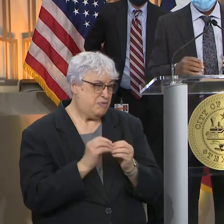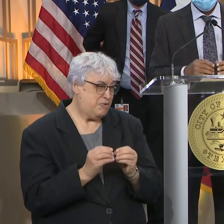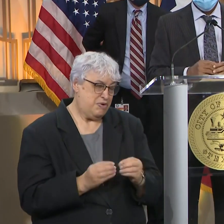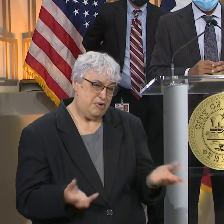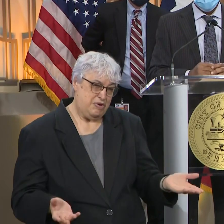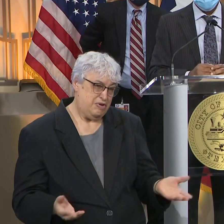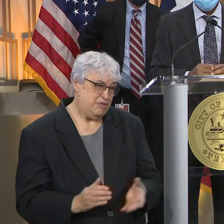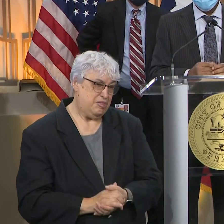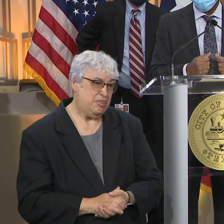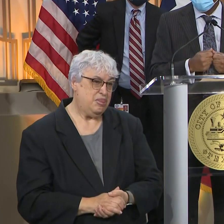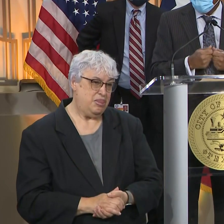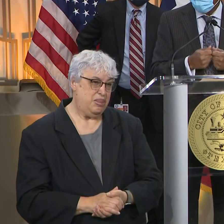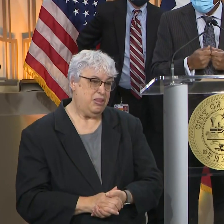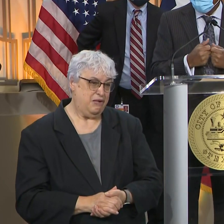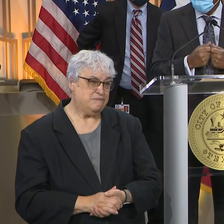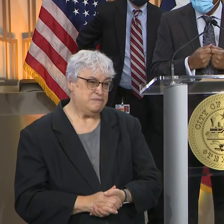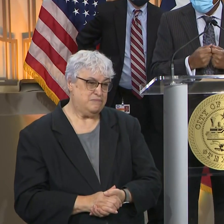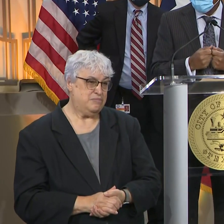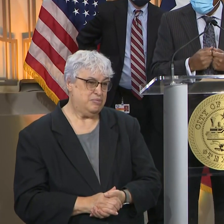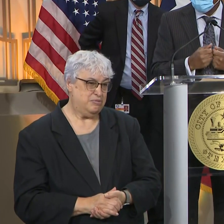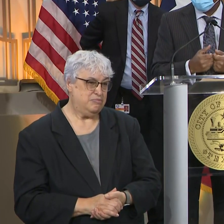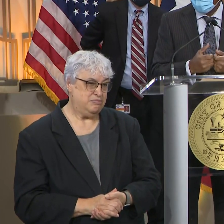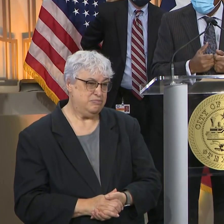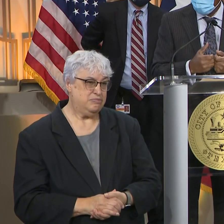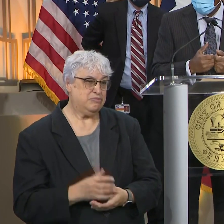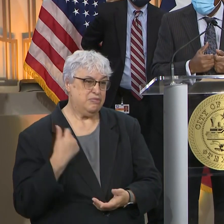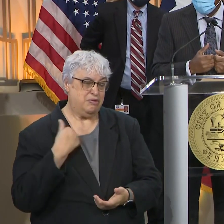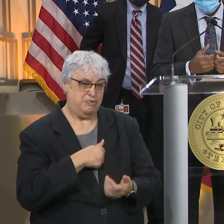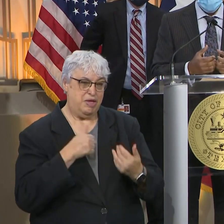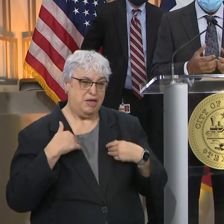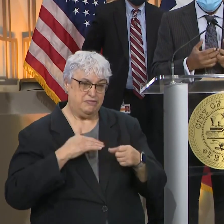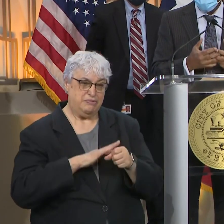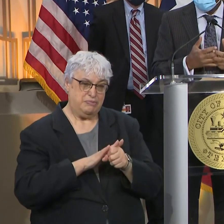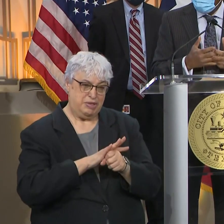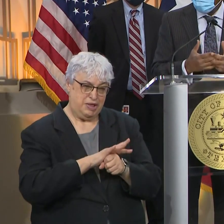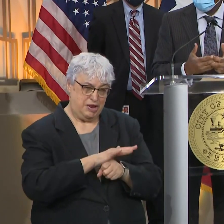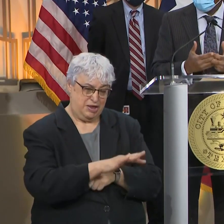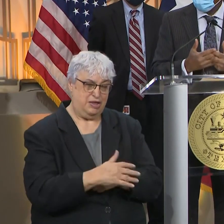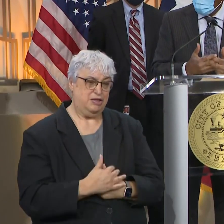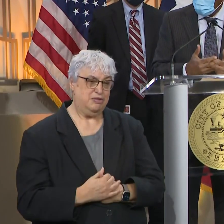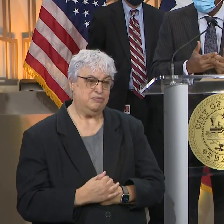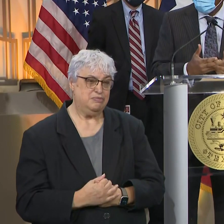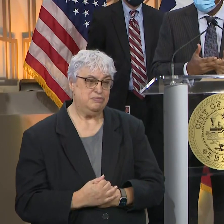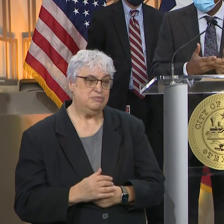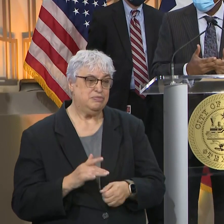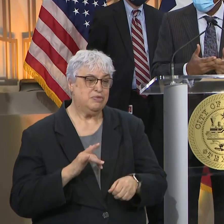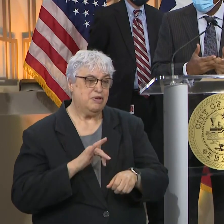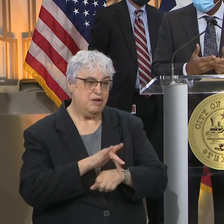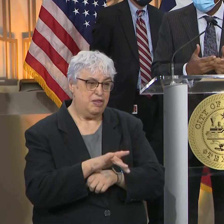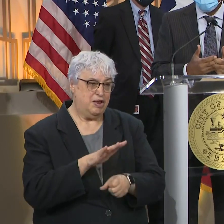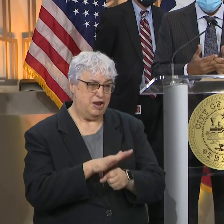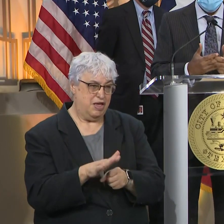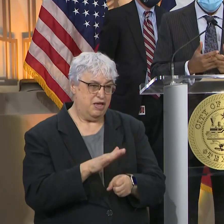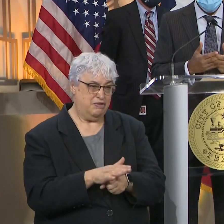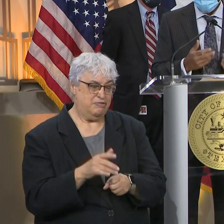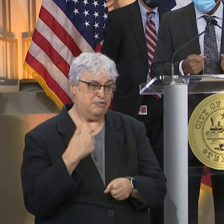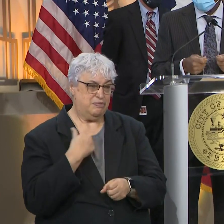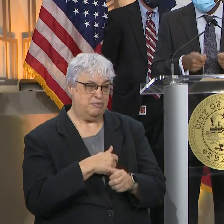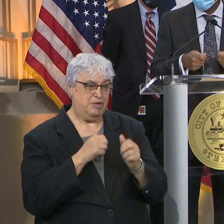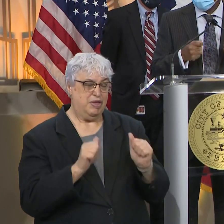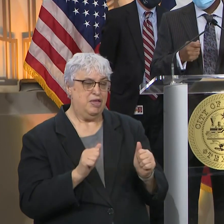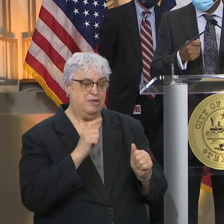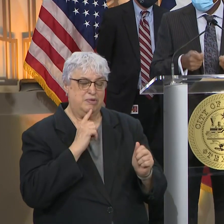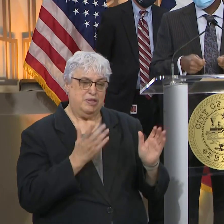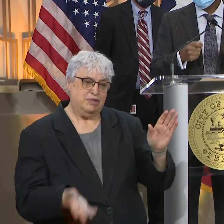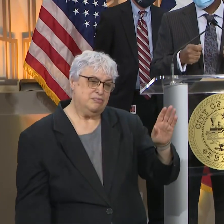So it does say if we have, if we have the supply, and if we have the supply early enough where we can really